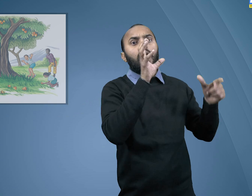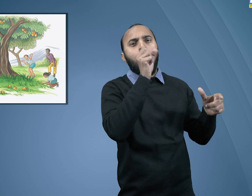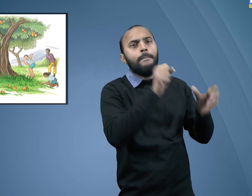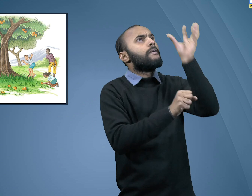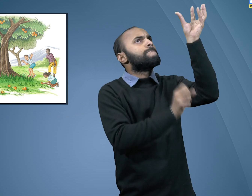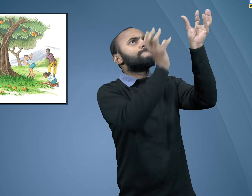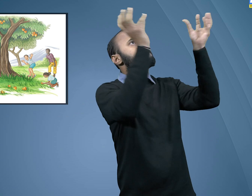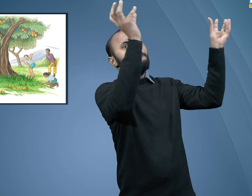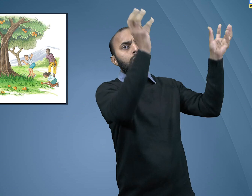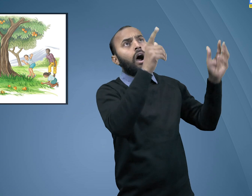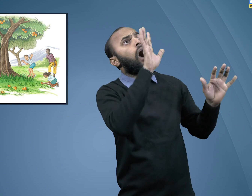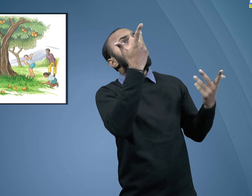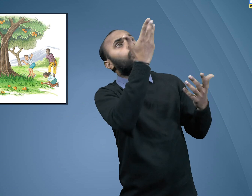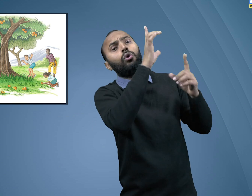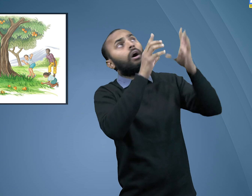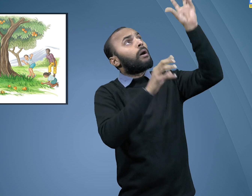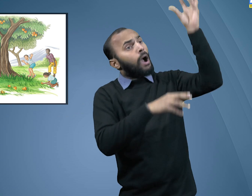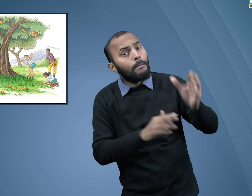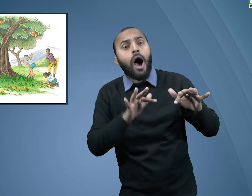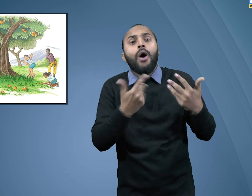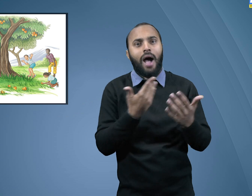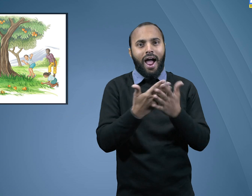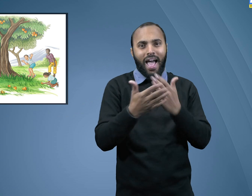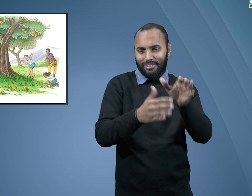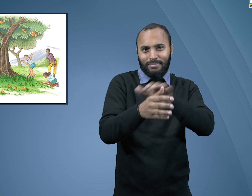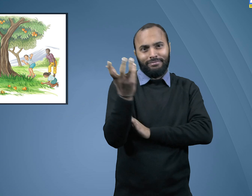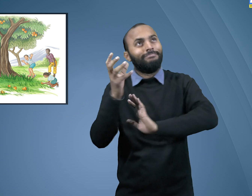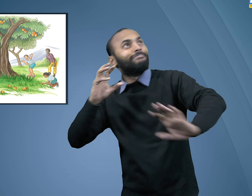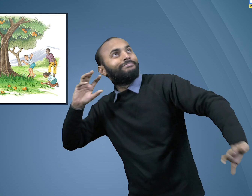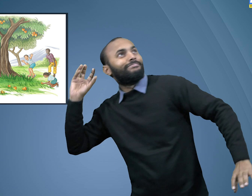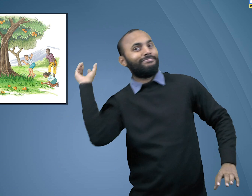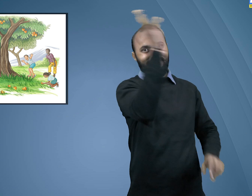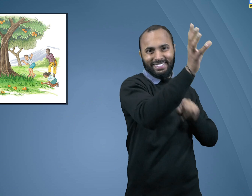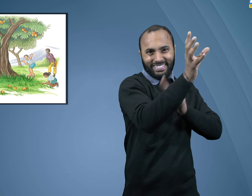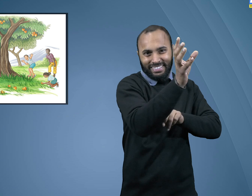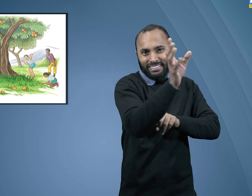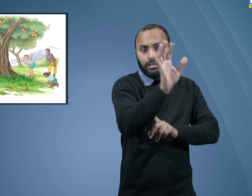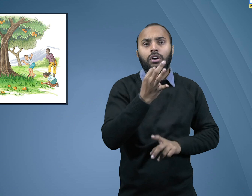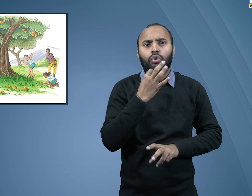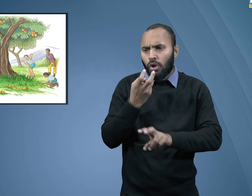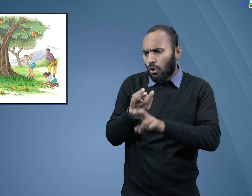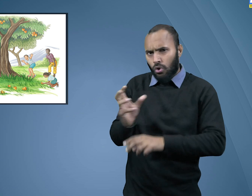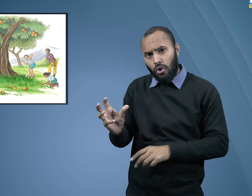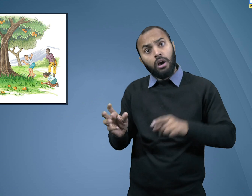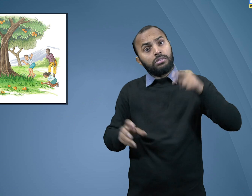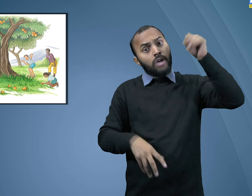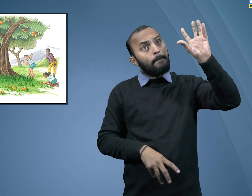Everyone loves eating mango, which we get from a tall mango tree. Does mango falls by itself eventually,